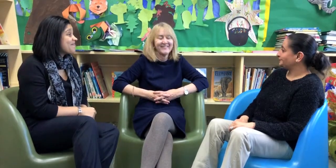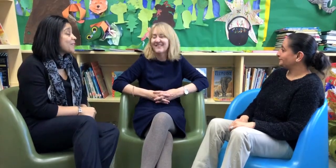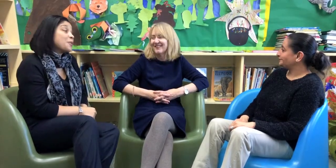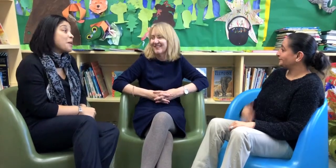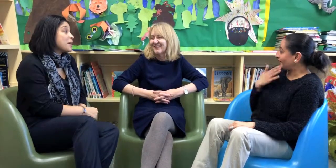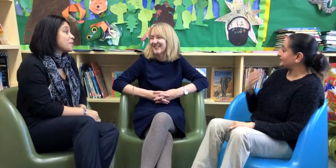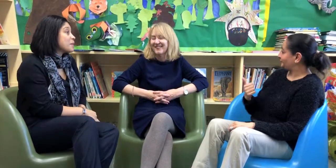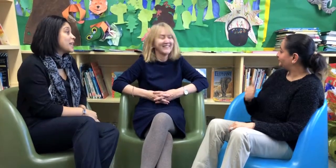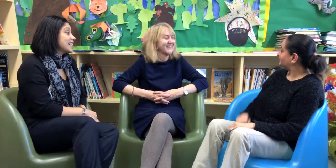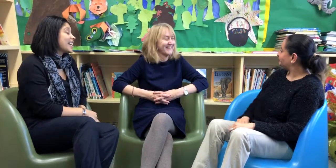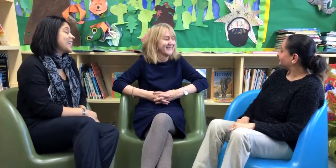No problem, it's my pleasure, thank you.